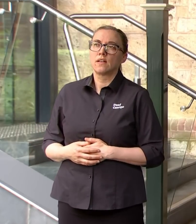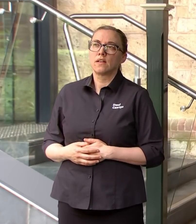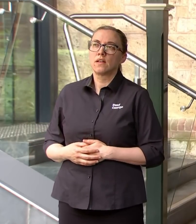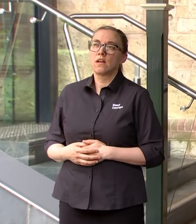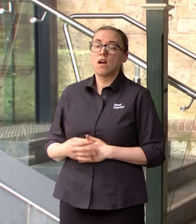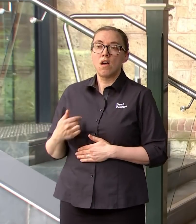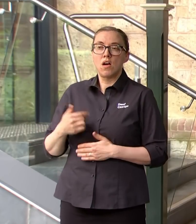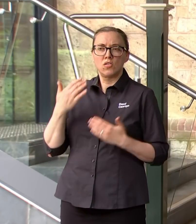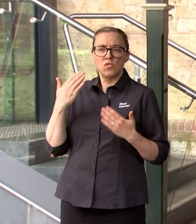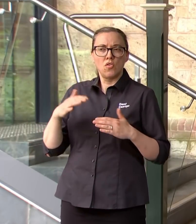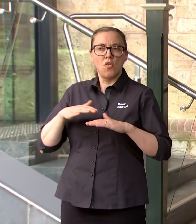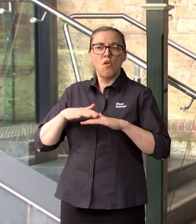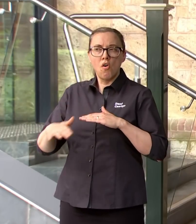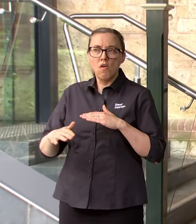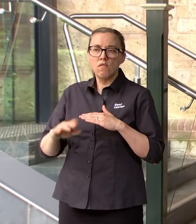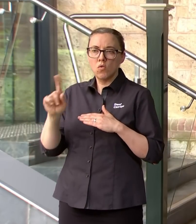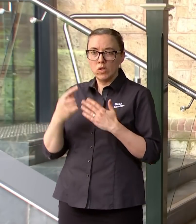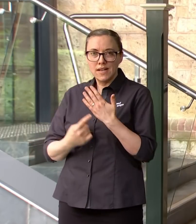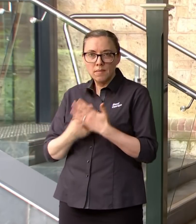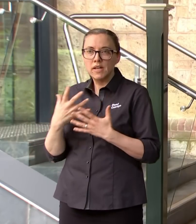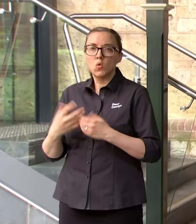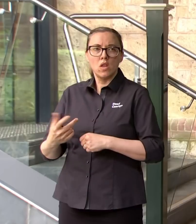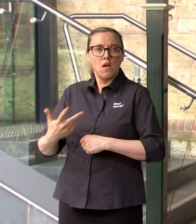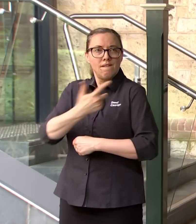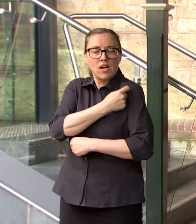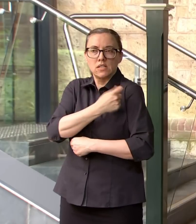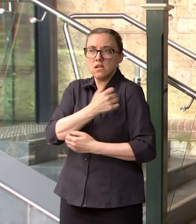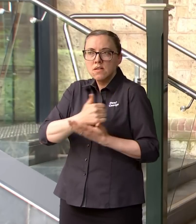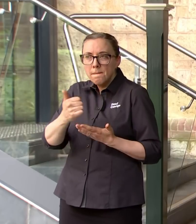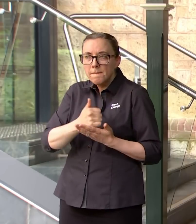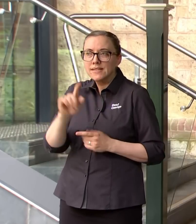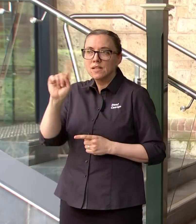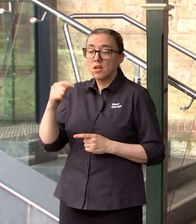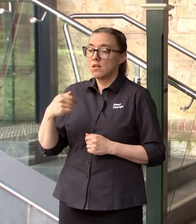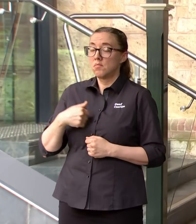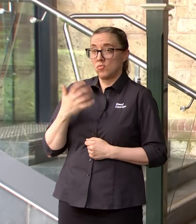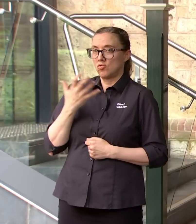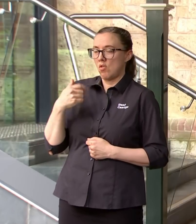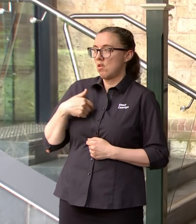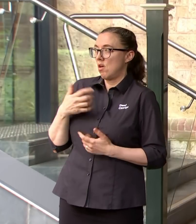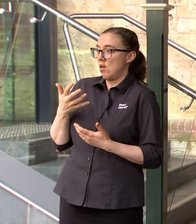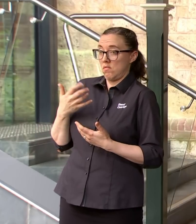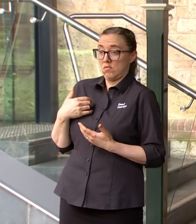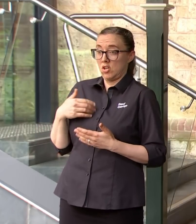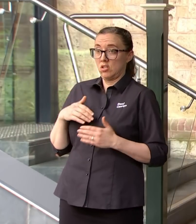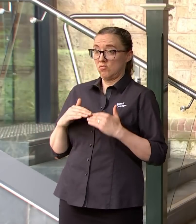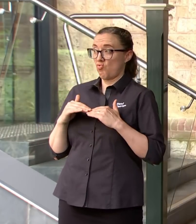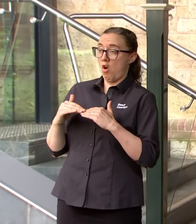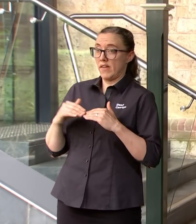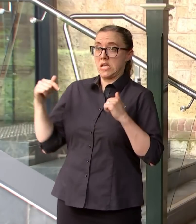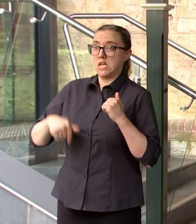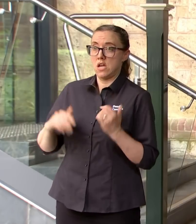no I don't have that and to be quite honest and I apologize for this I only received that information information literally sitting in the car on the way here so